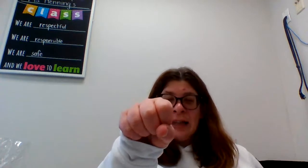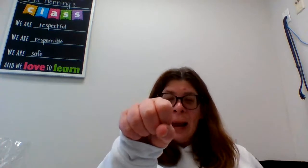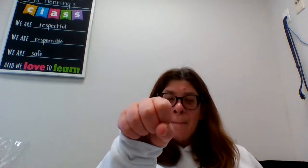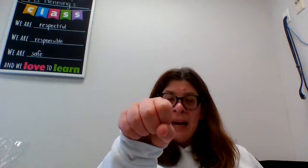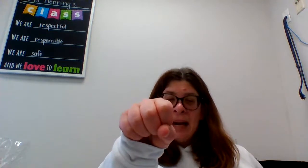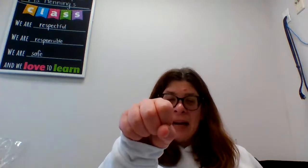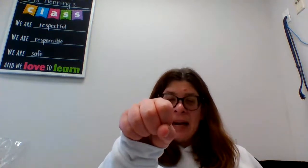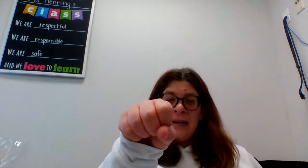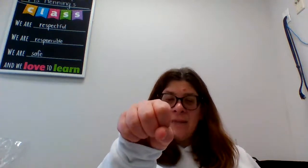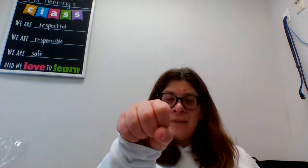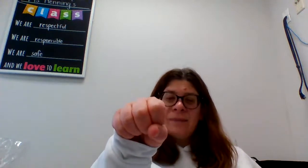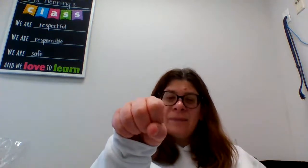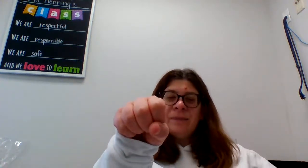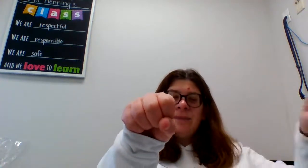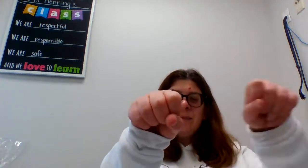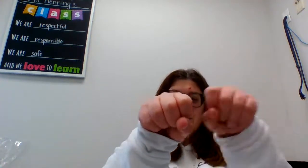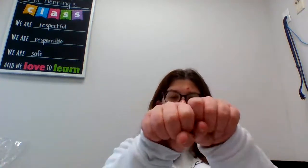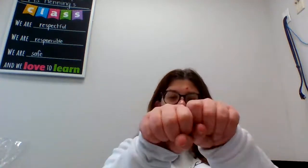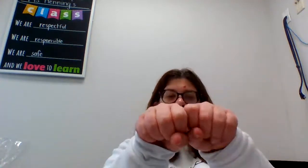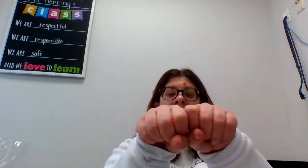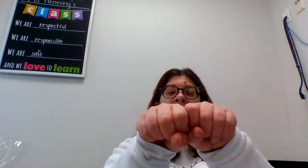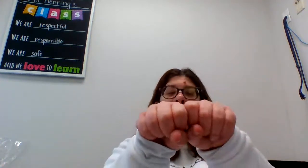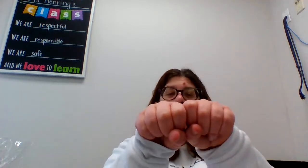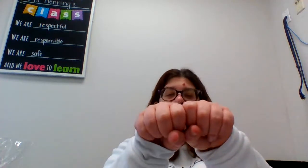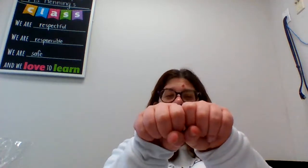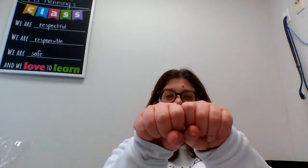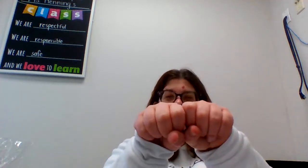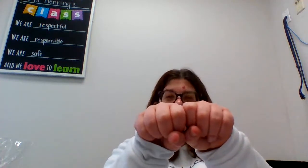pan panther